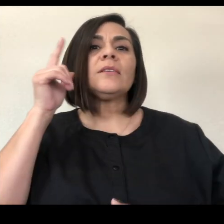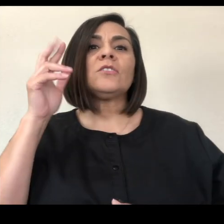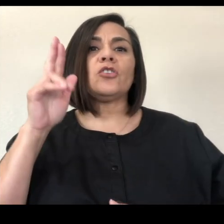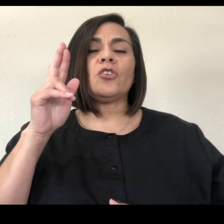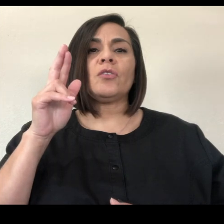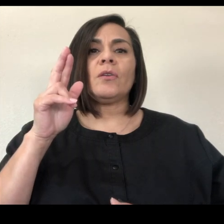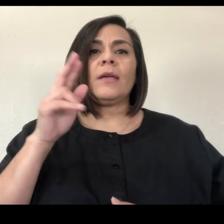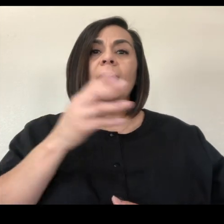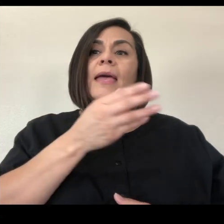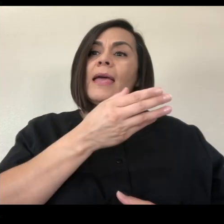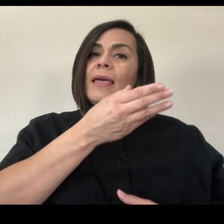help solve problems.